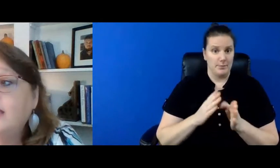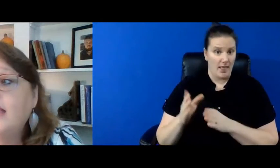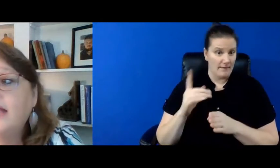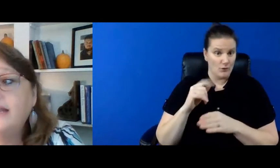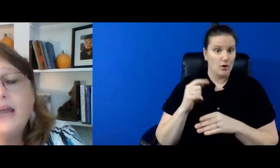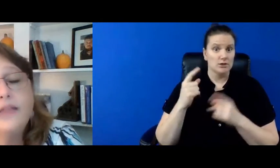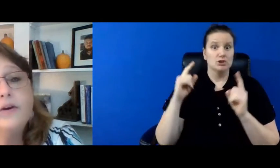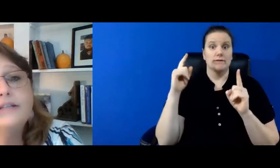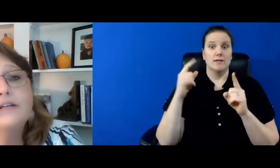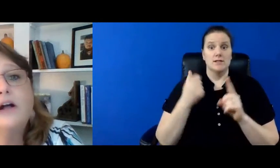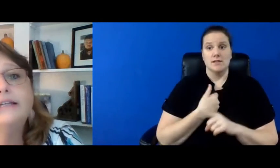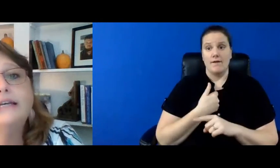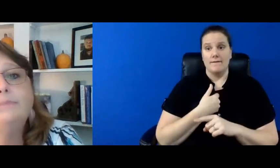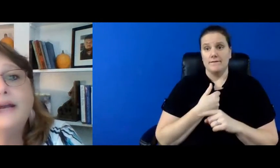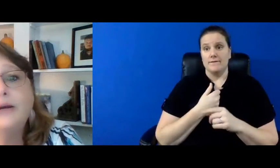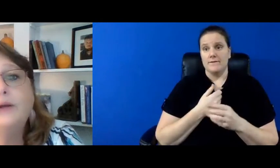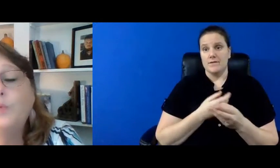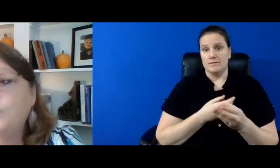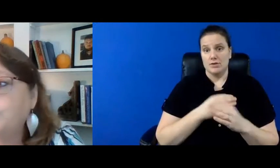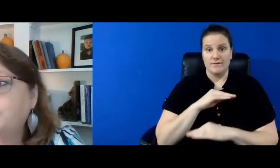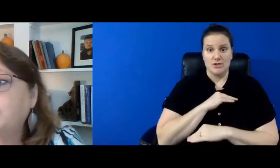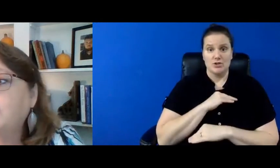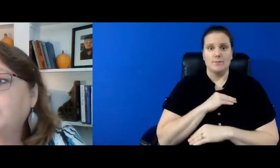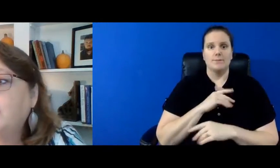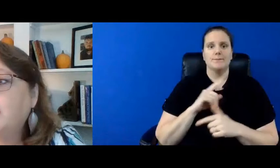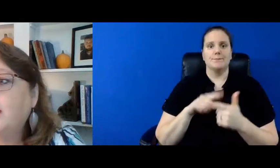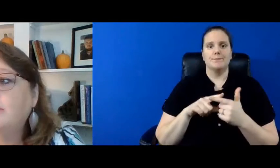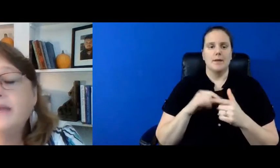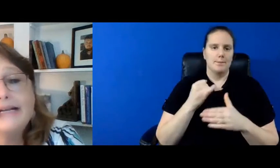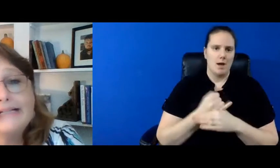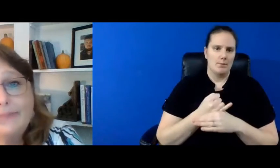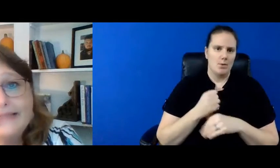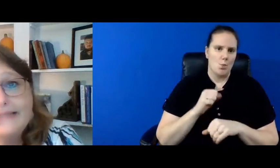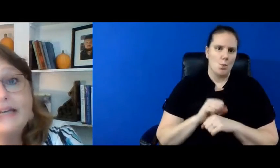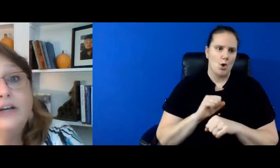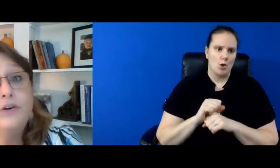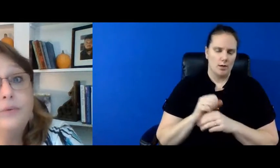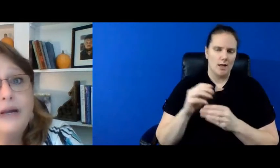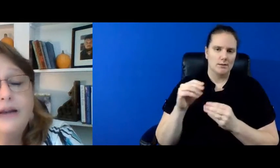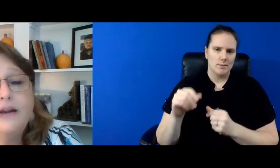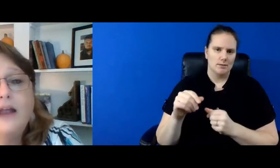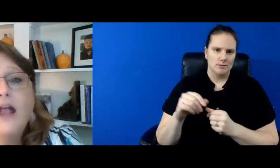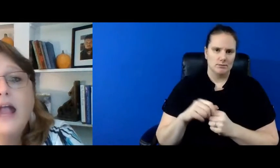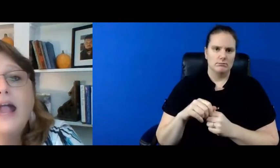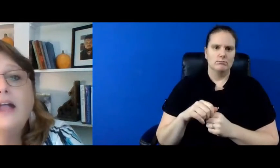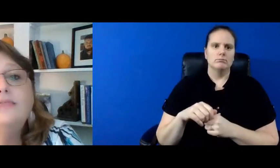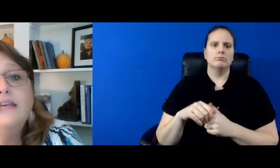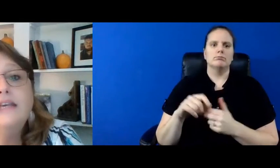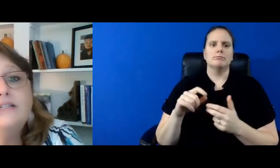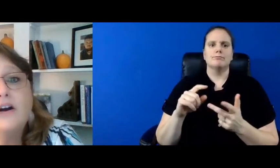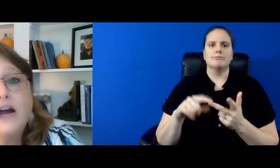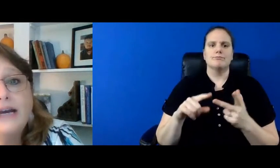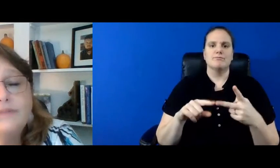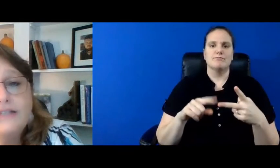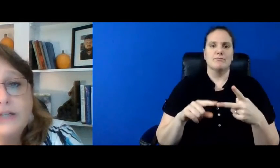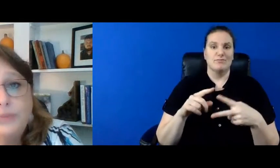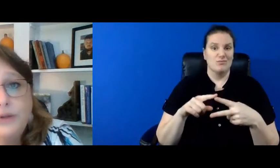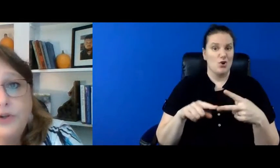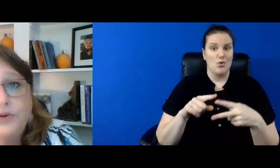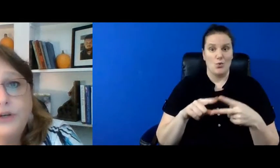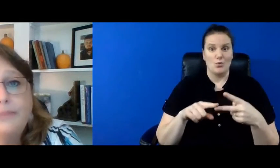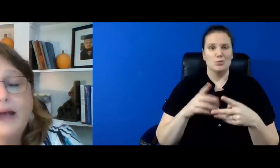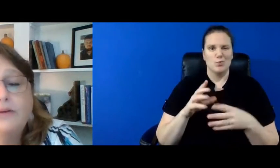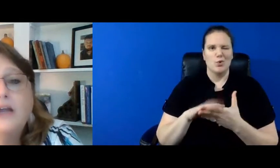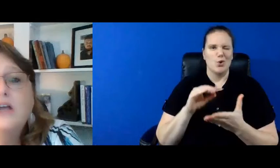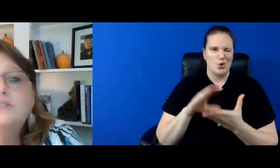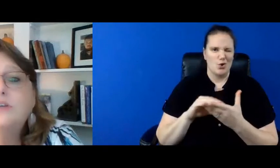and another is called an impairment work expense an irway and these are items that you'll